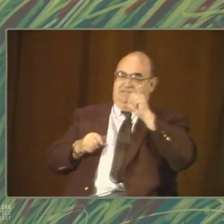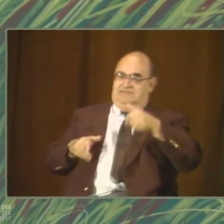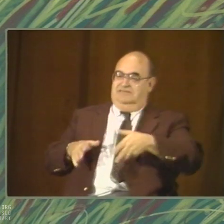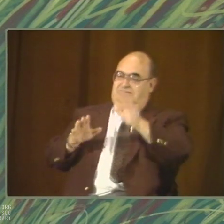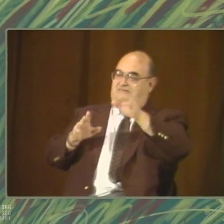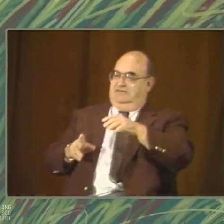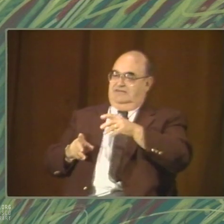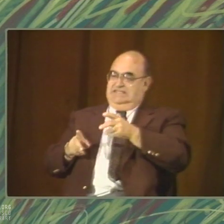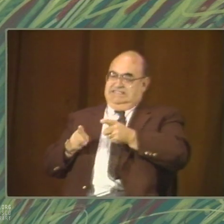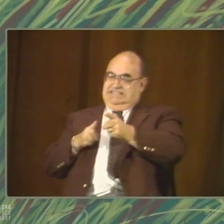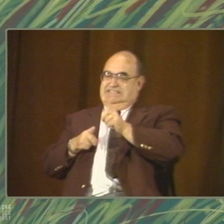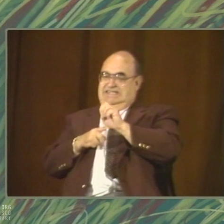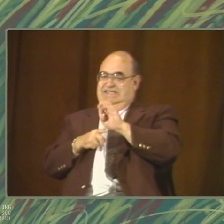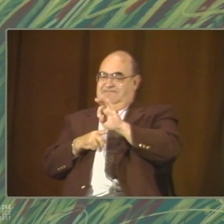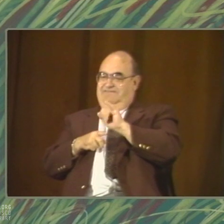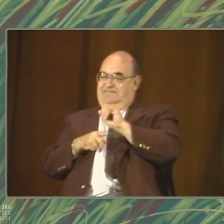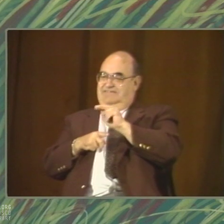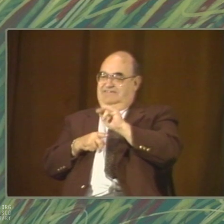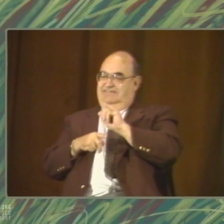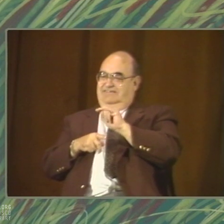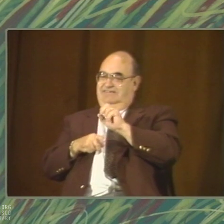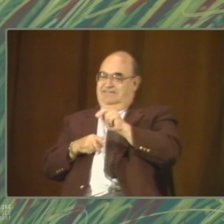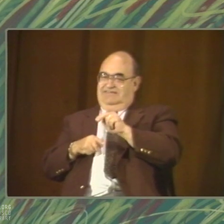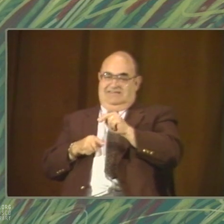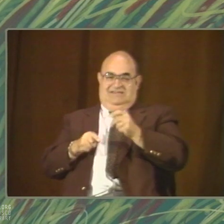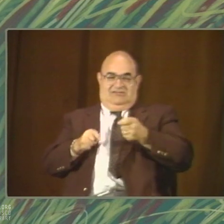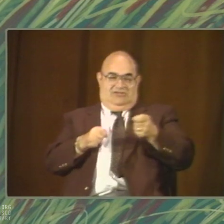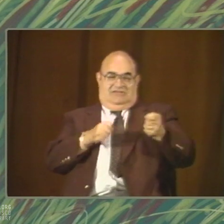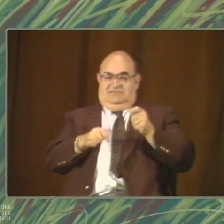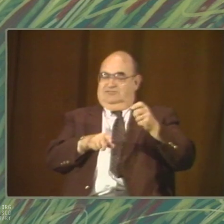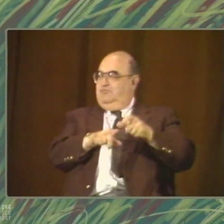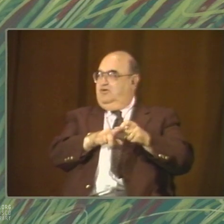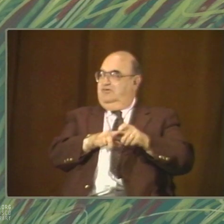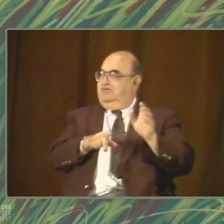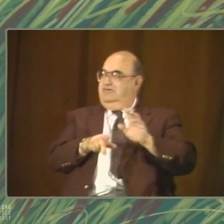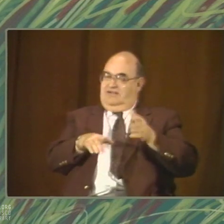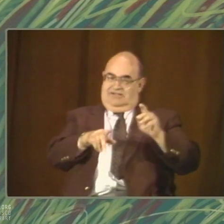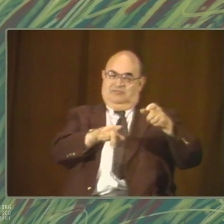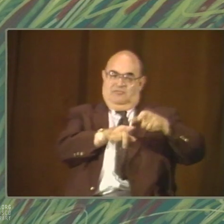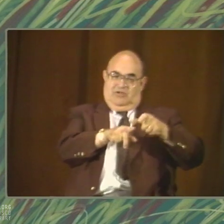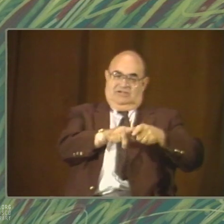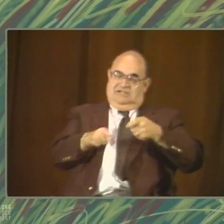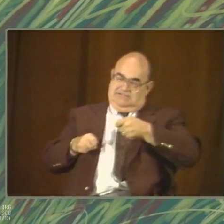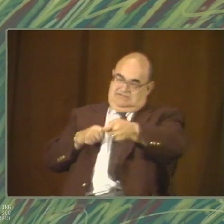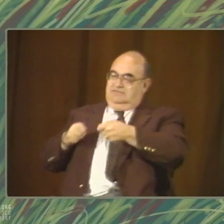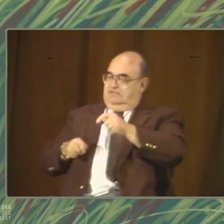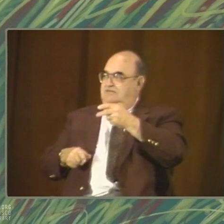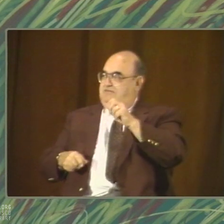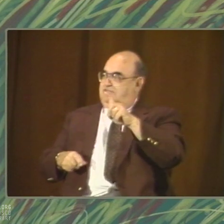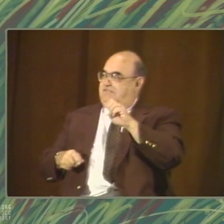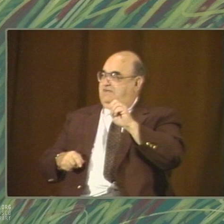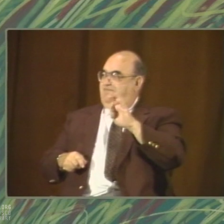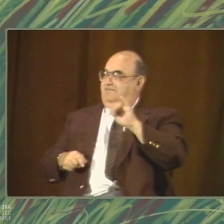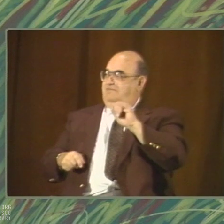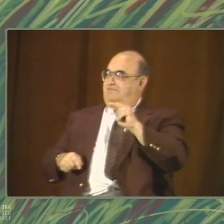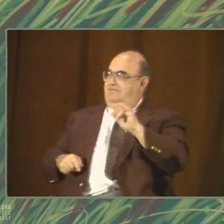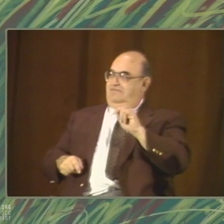the current definition of literature to dictate the criteria of our literature. But rather, let our literature determine the